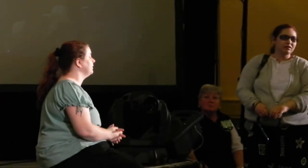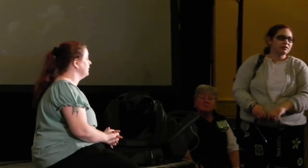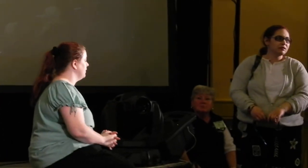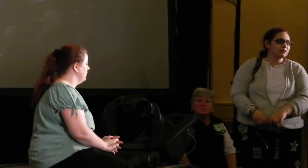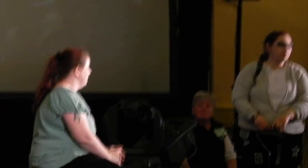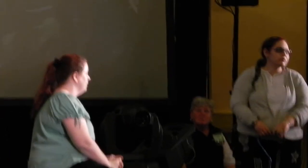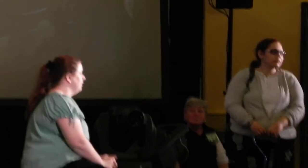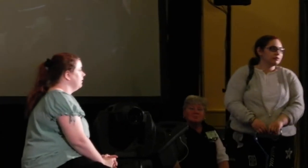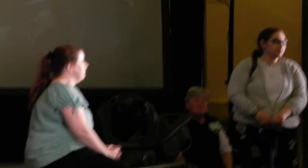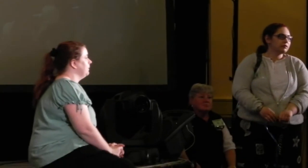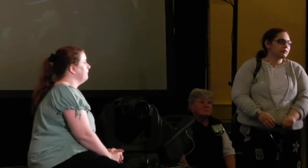Cheers. Thank you.